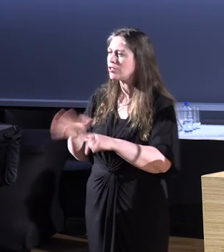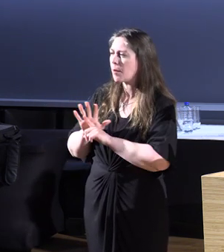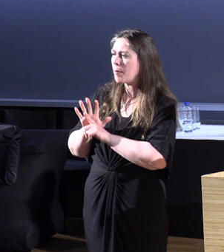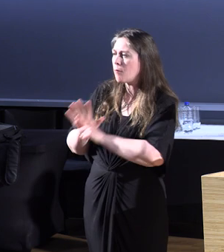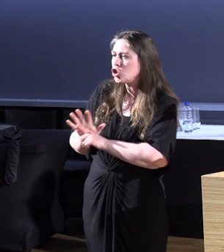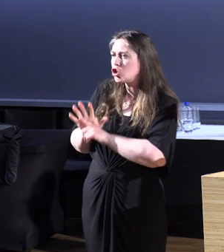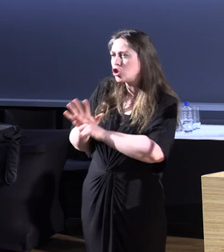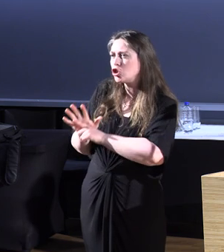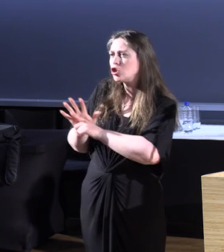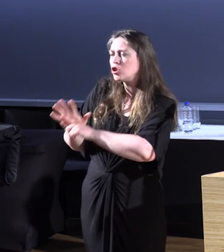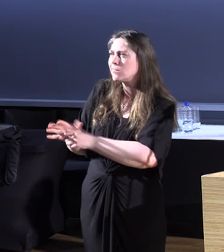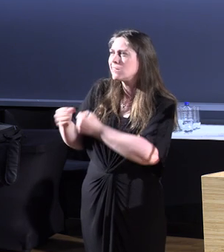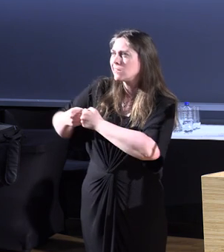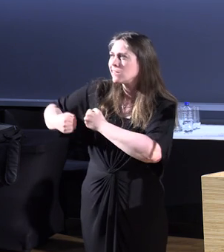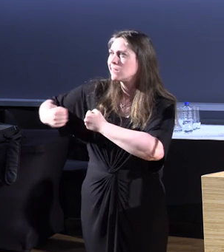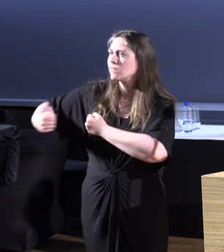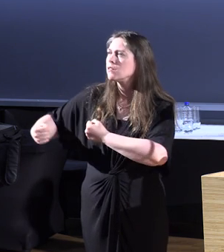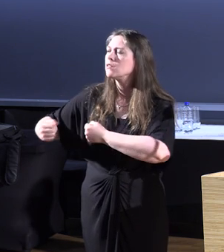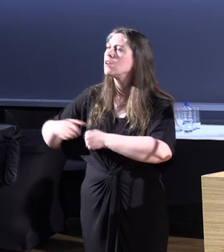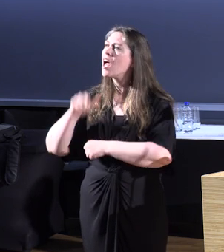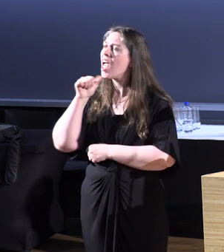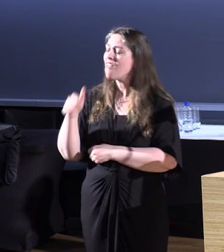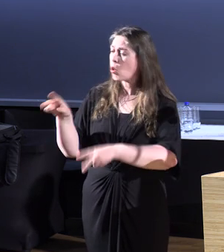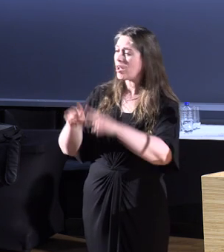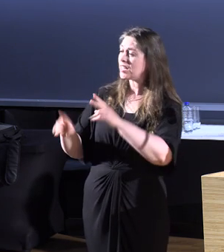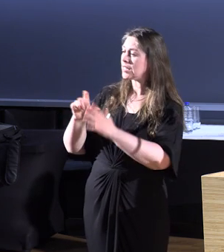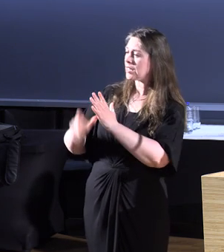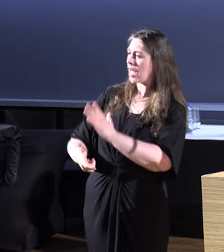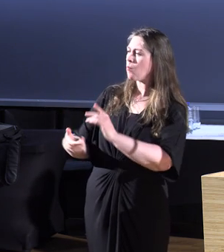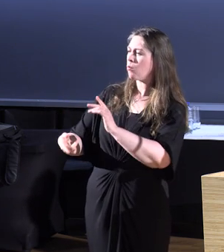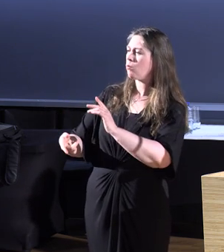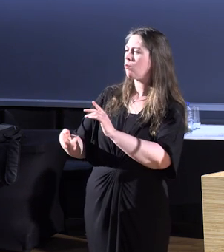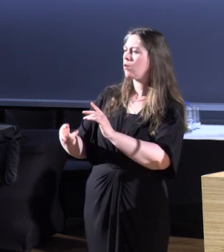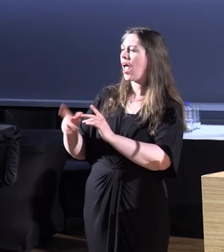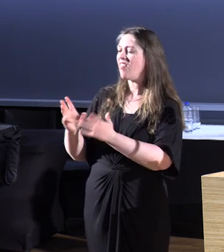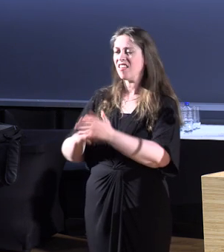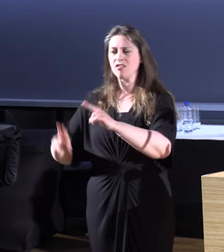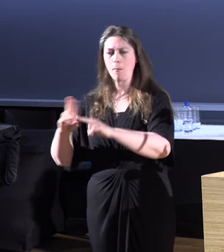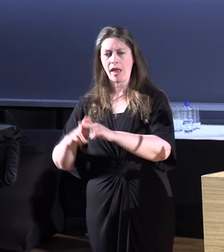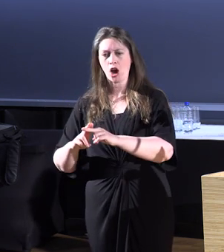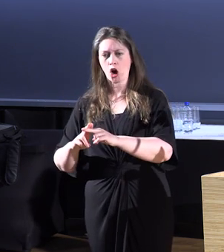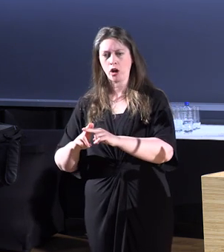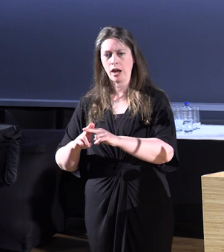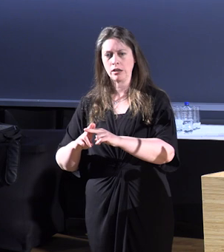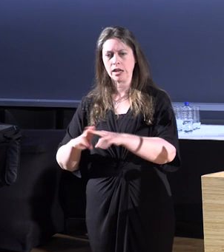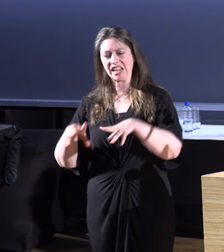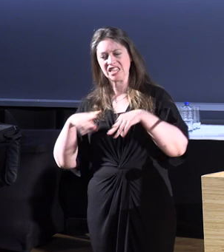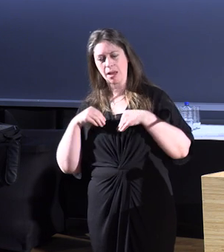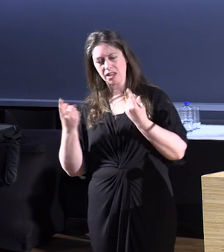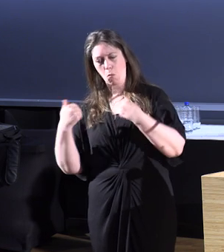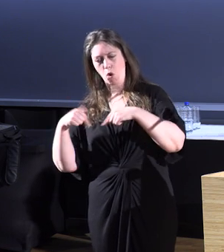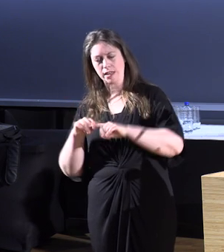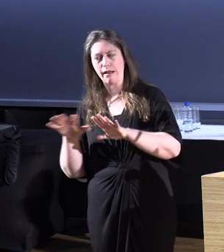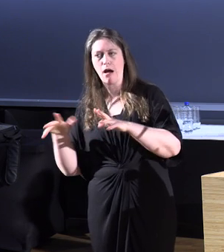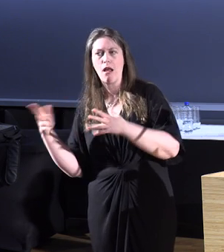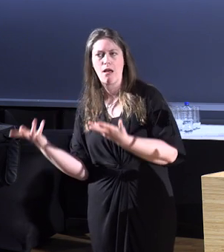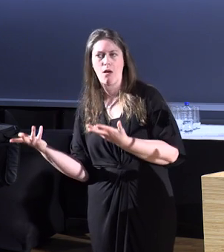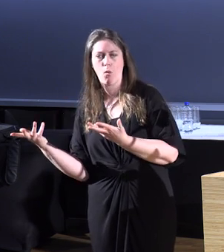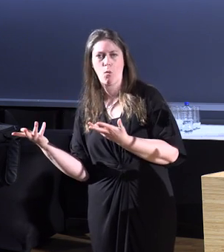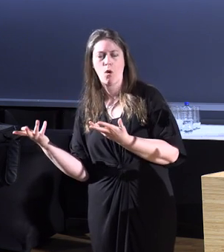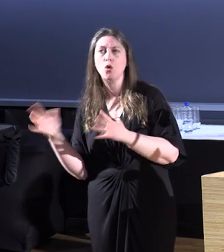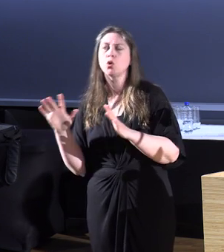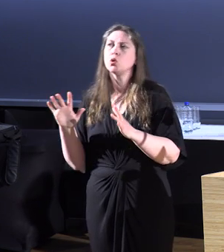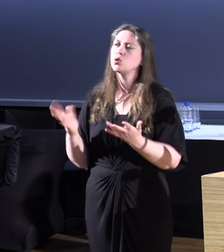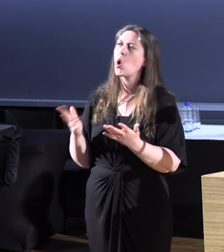of, you know, being assessed as disabled and then how the individual parent deals with it. And one of the reasons that I say, you know, in